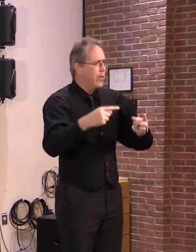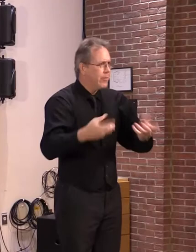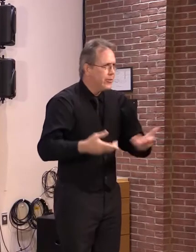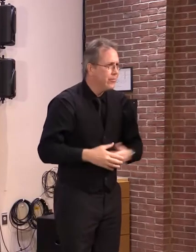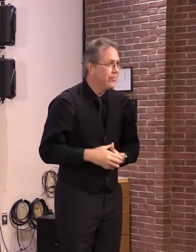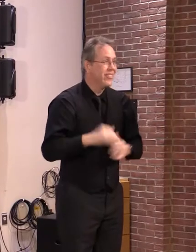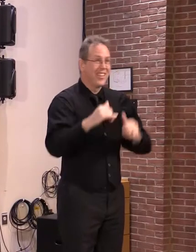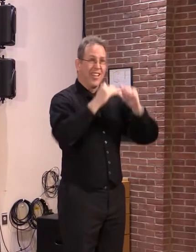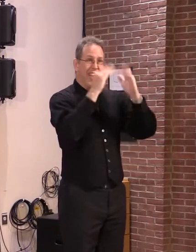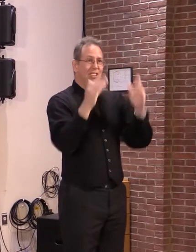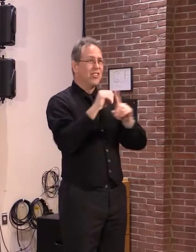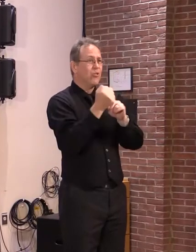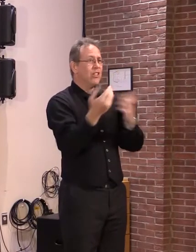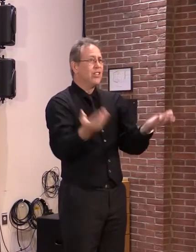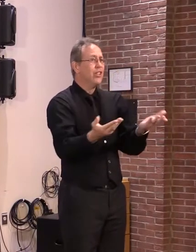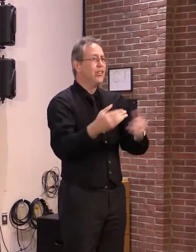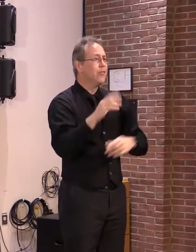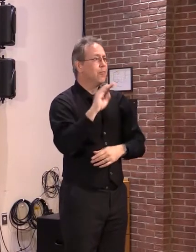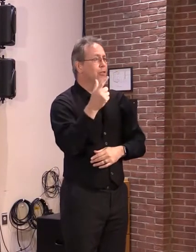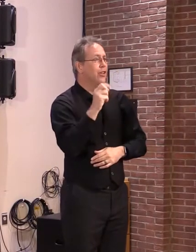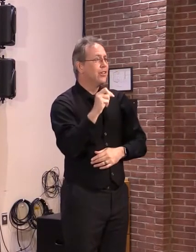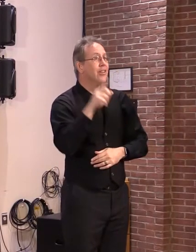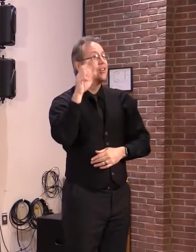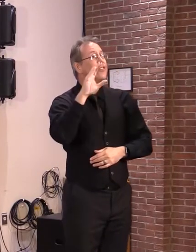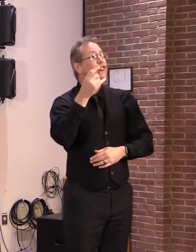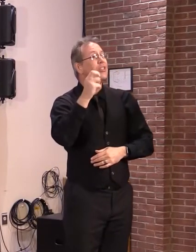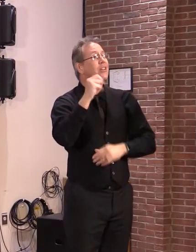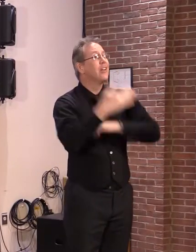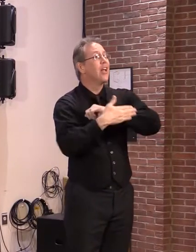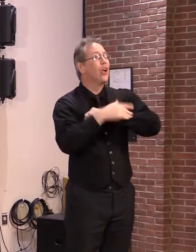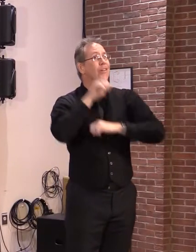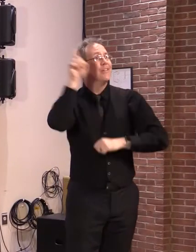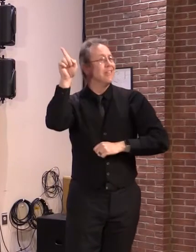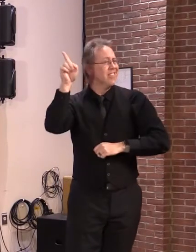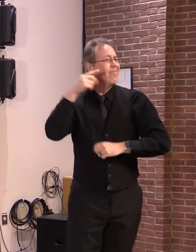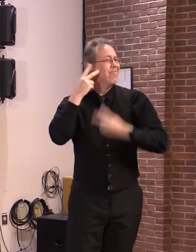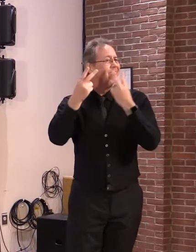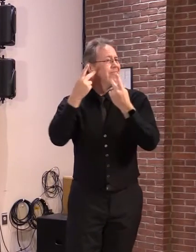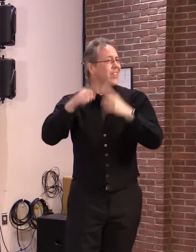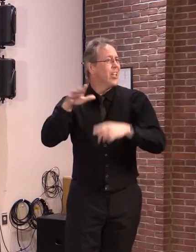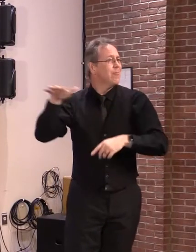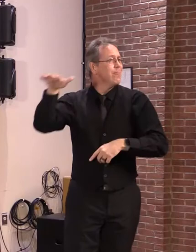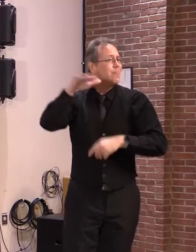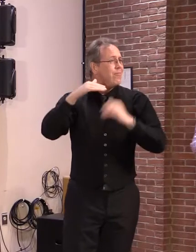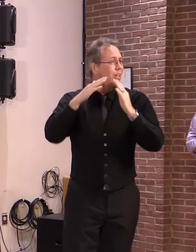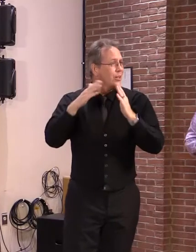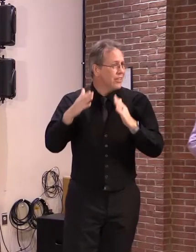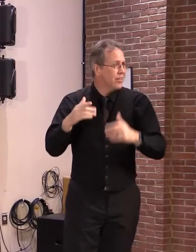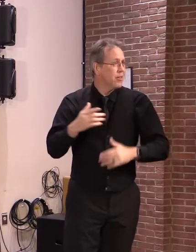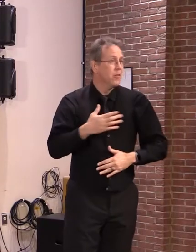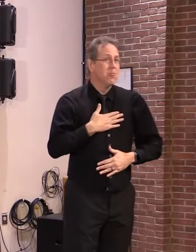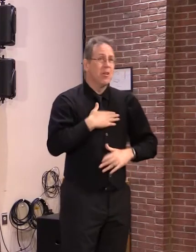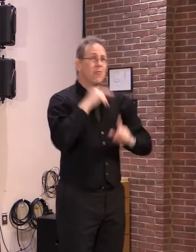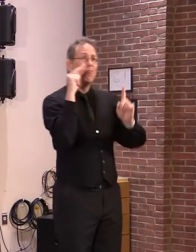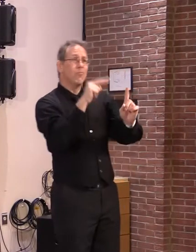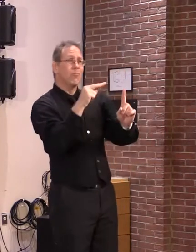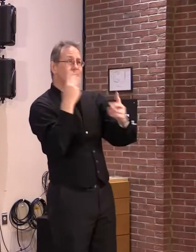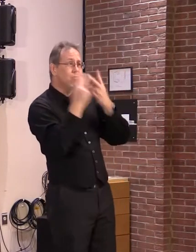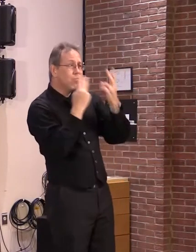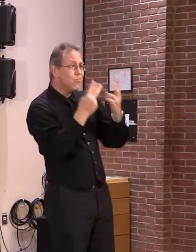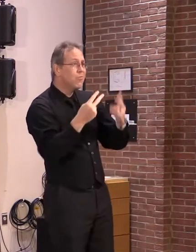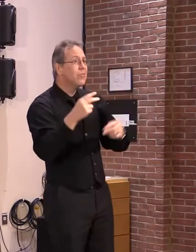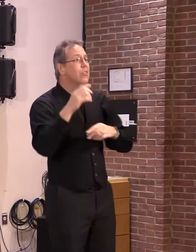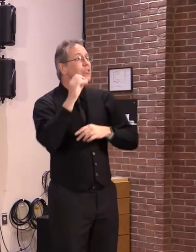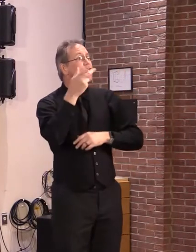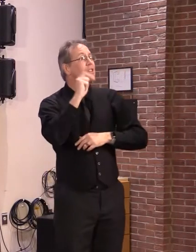in Chittenden County and Vermont. From my perspective, Chittenden County and much of the rest of the state is in an